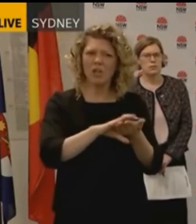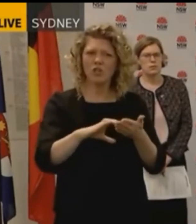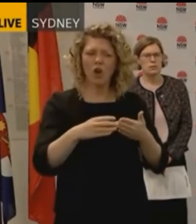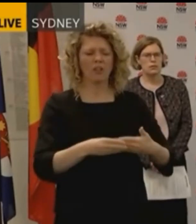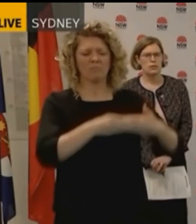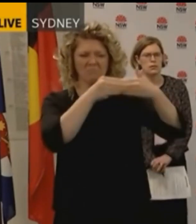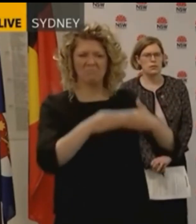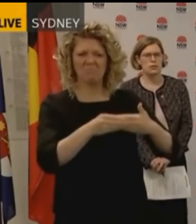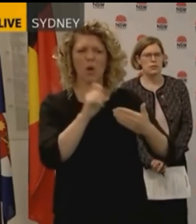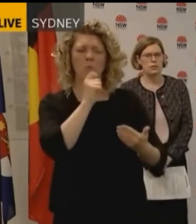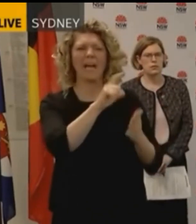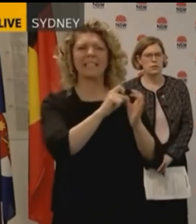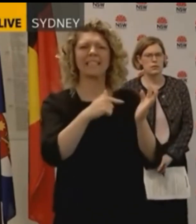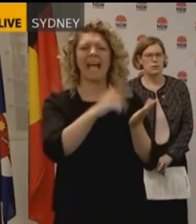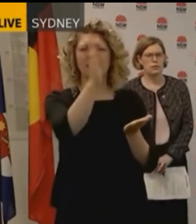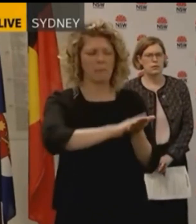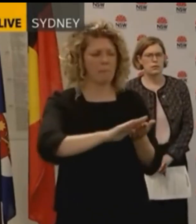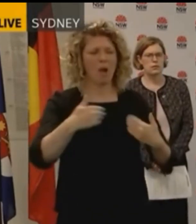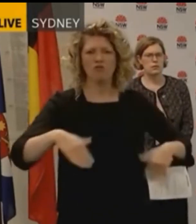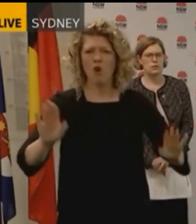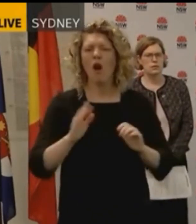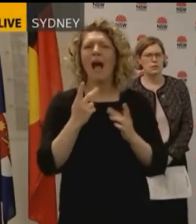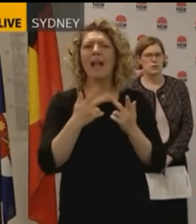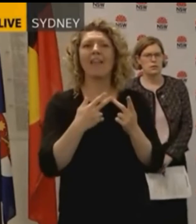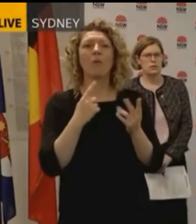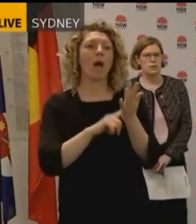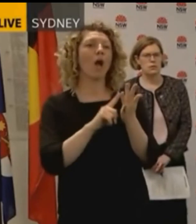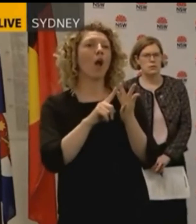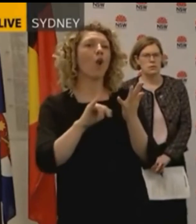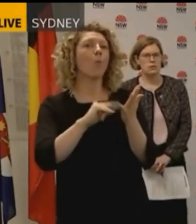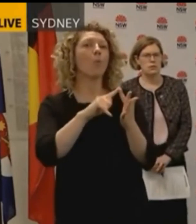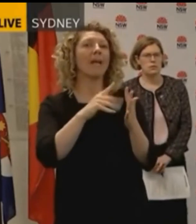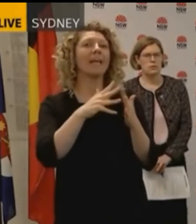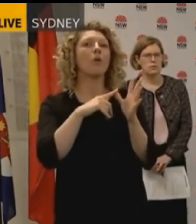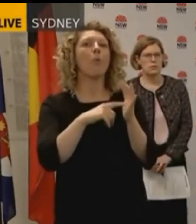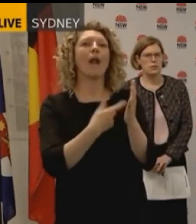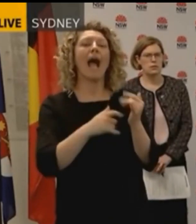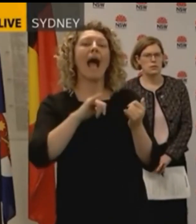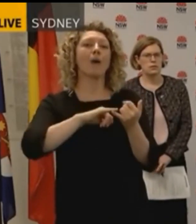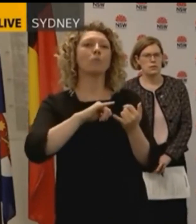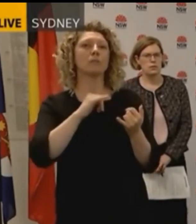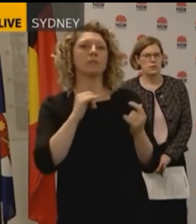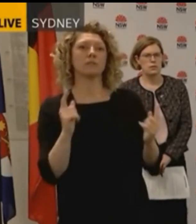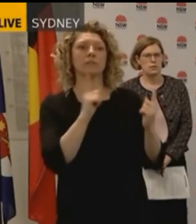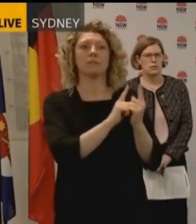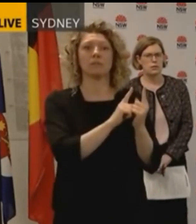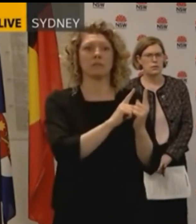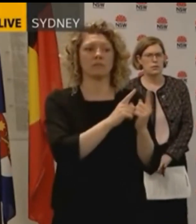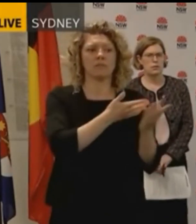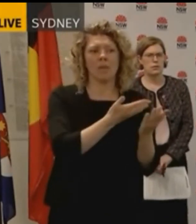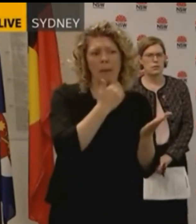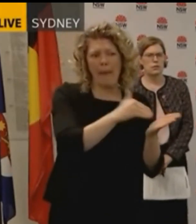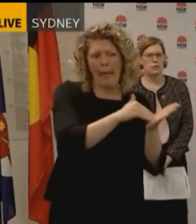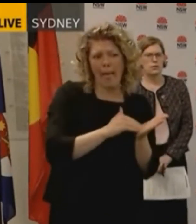at Badgerys Creek that would clear his debt. He also said that he took Louise Waterhouse to your office to try and sort out a problem with her land across the road from